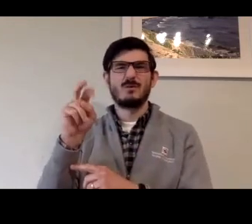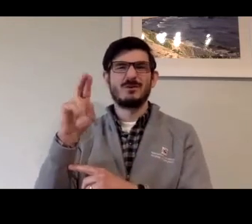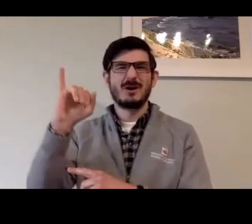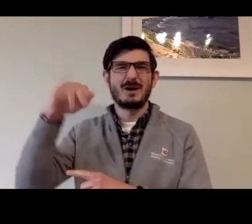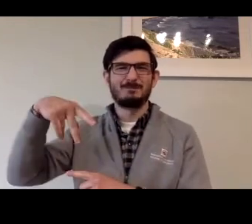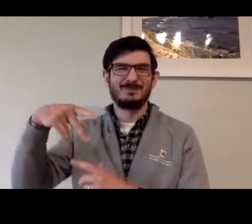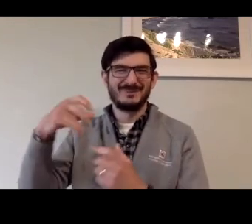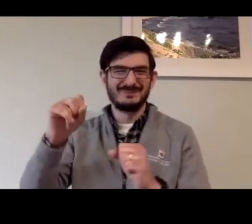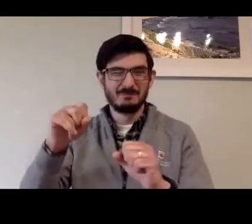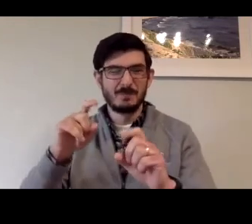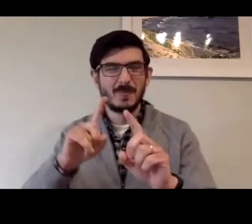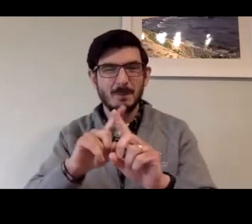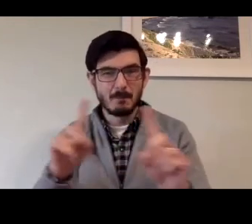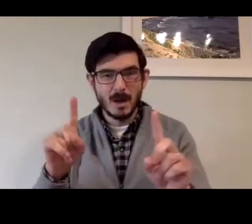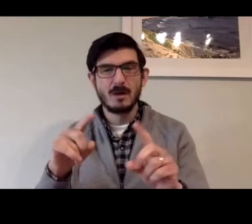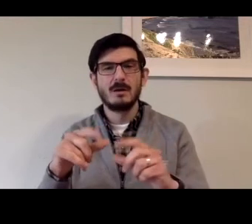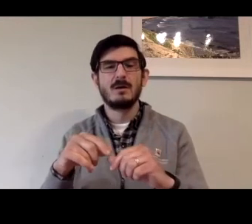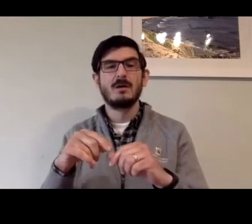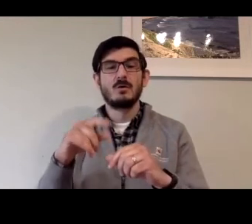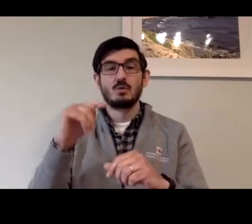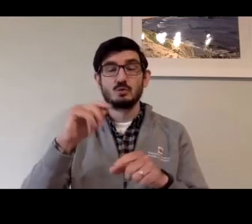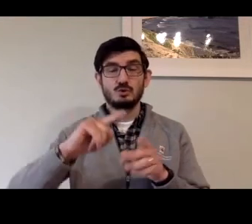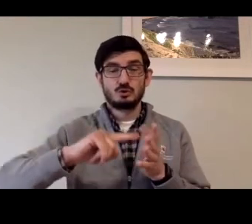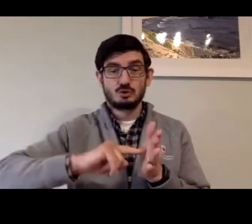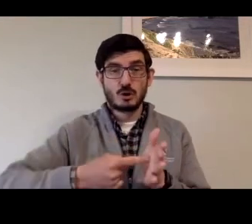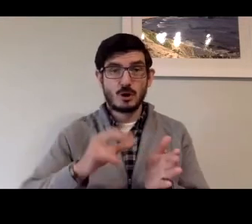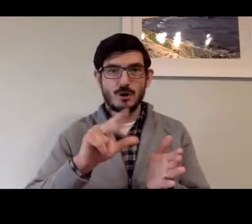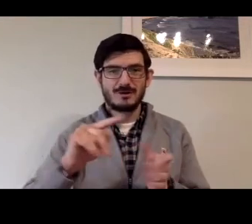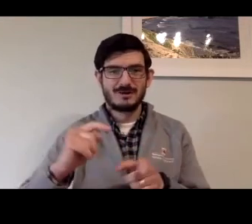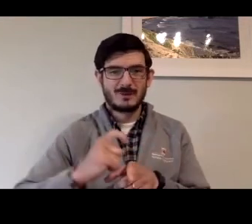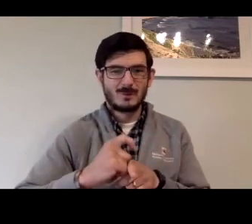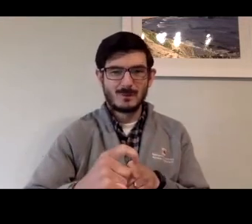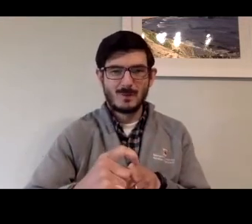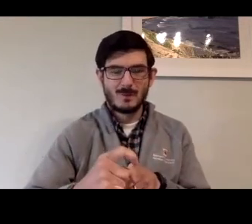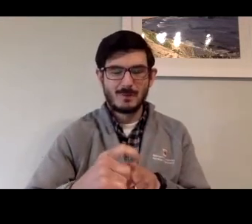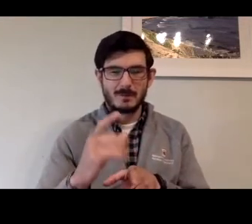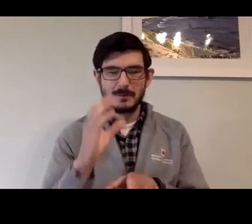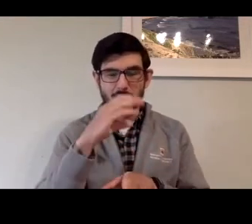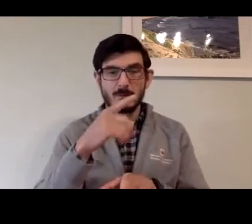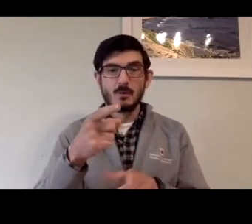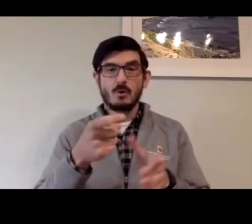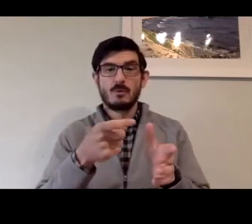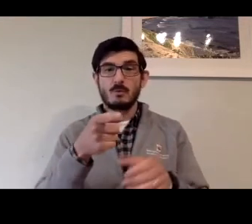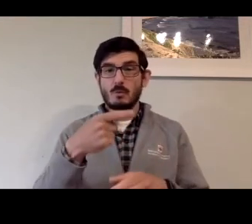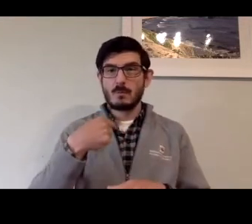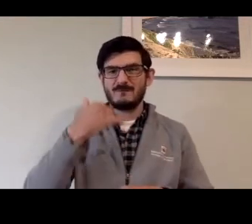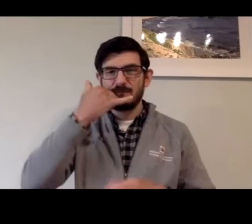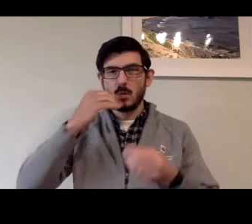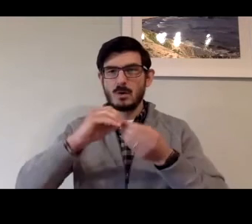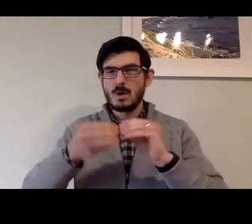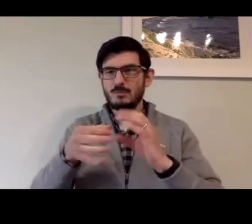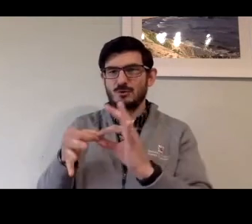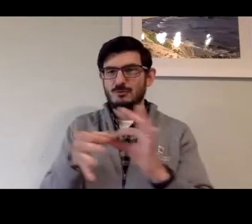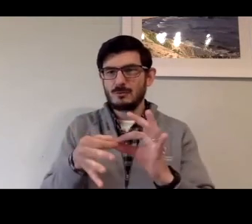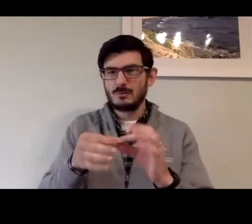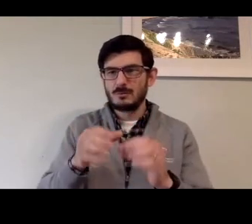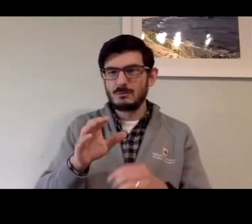So it is a text over IP technology, if I can say that. And when you initiate an RTT call,